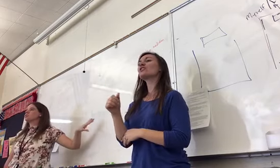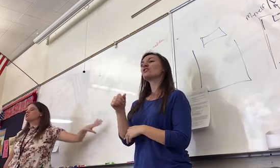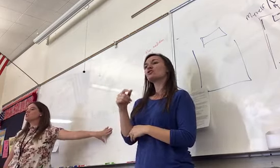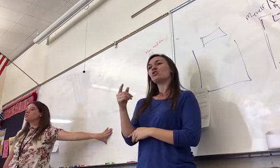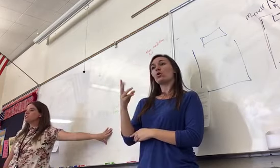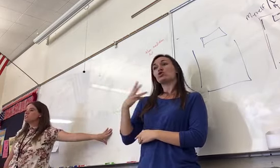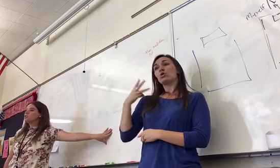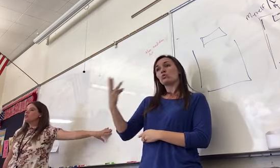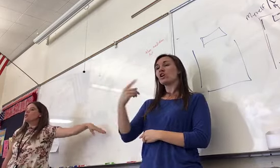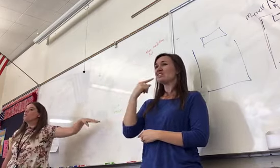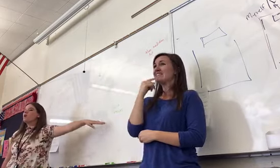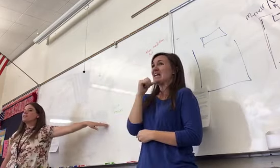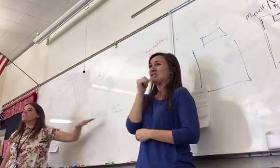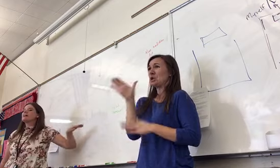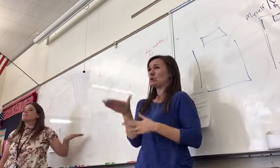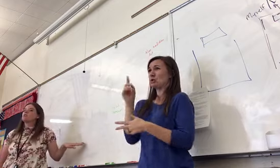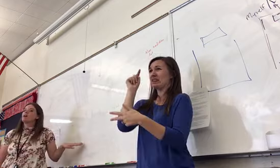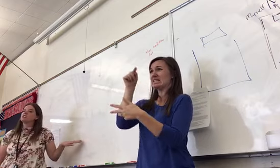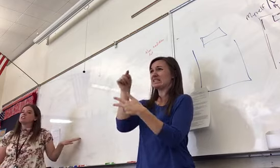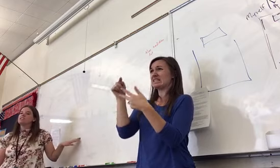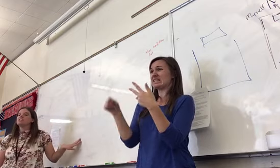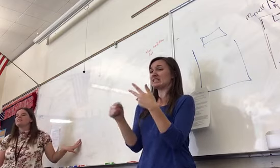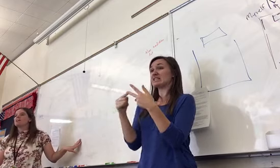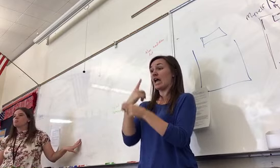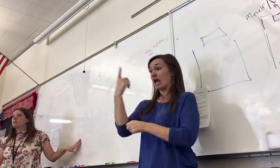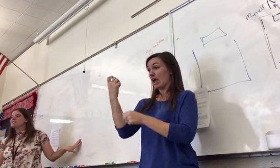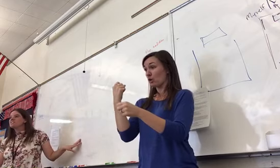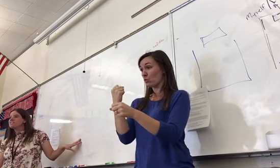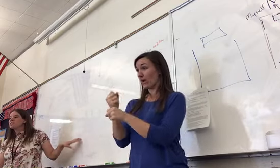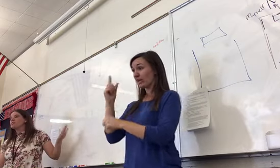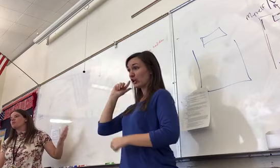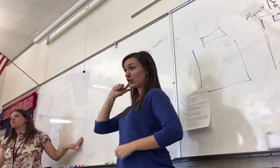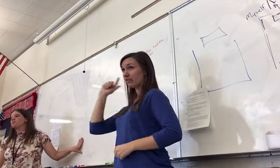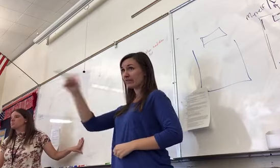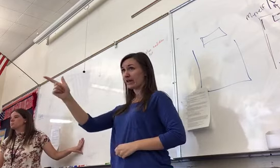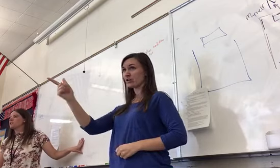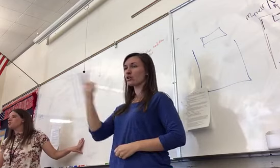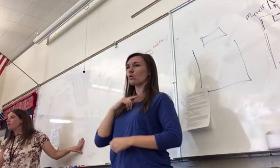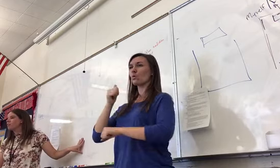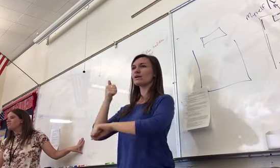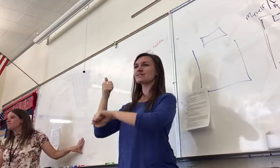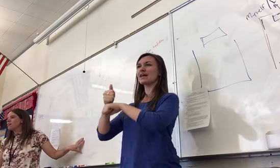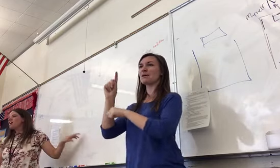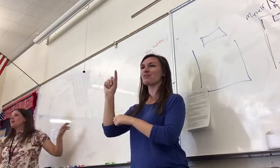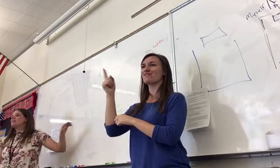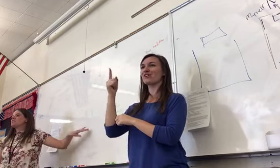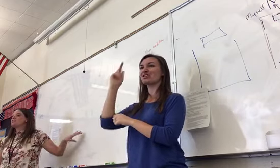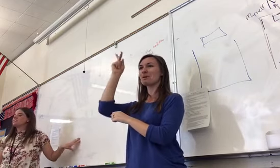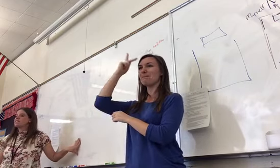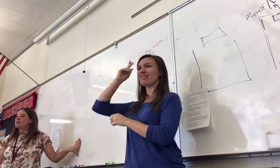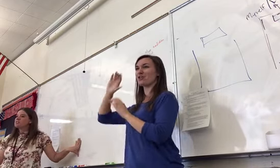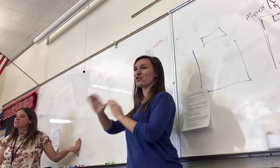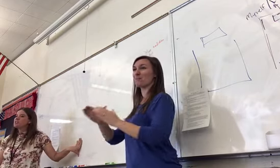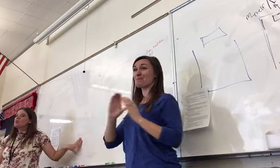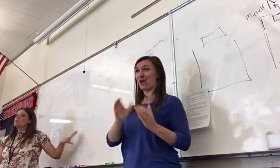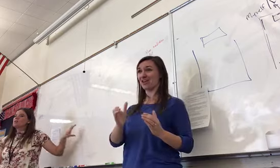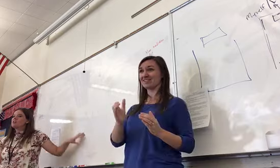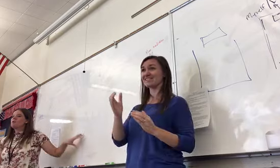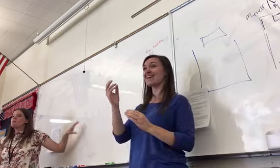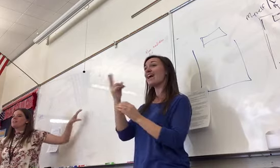we shouldn't do. One year after Washington is out of the presidency, we create the first political parties. And two years after, we go and